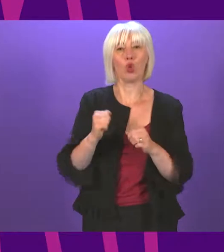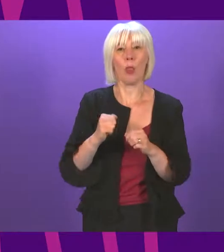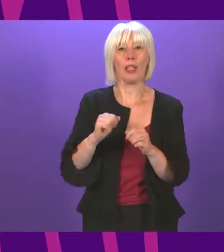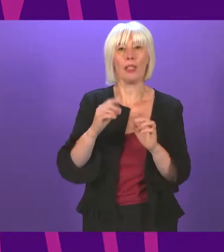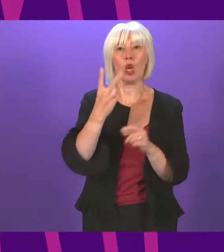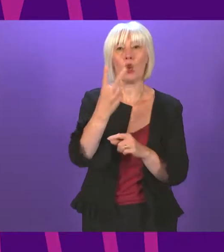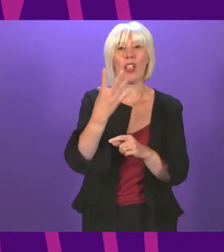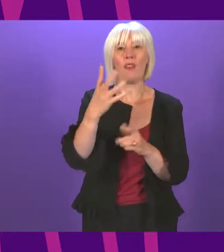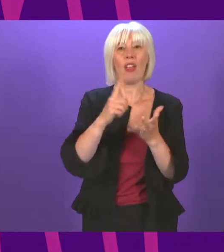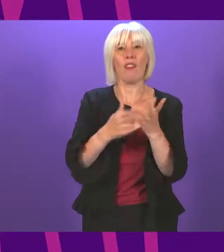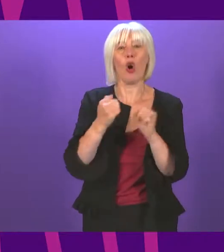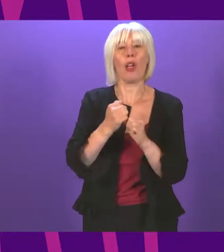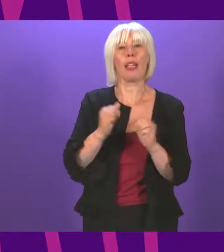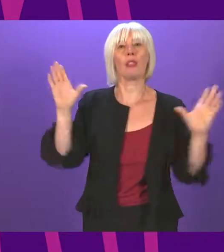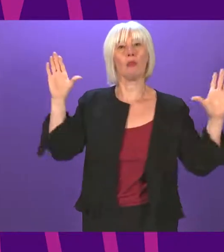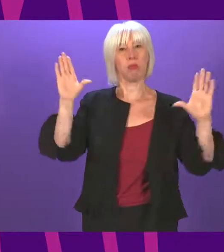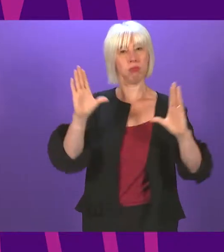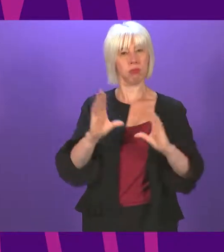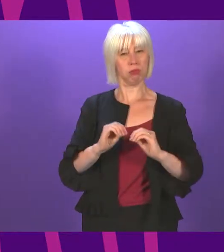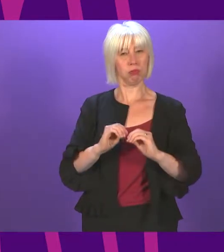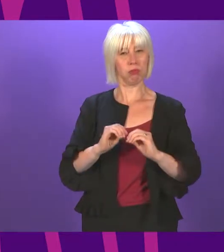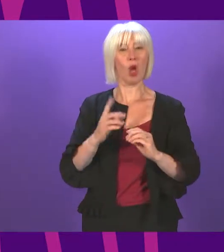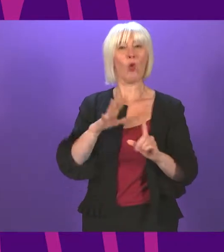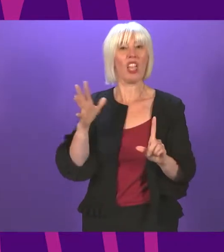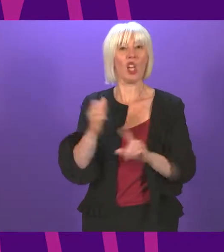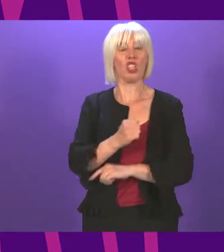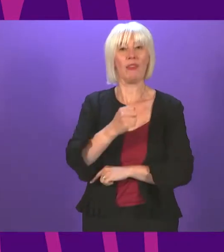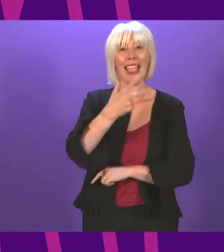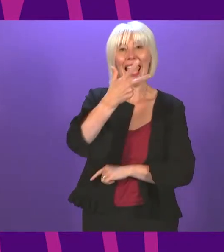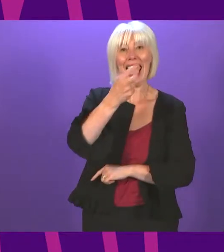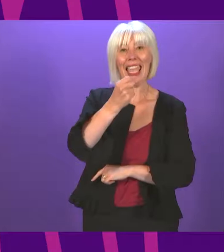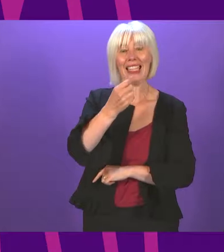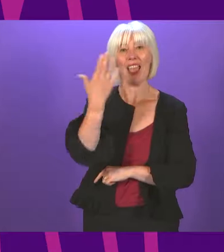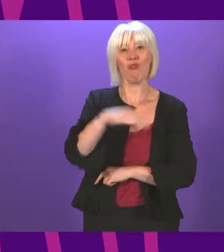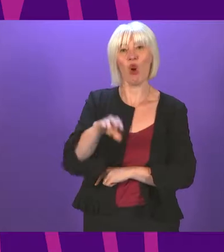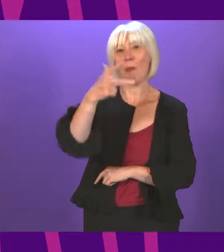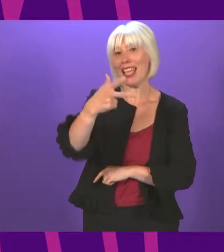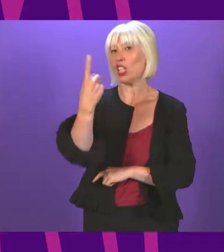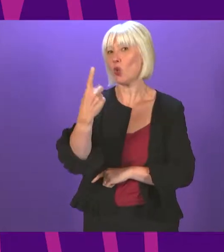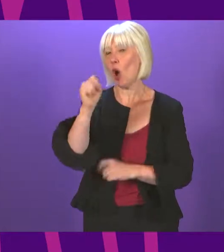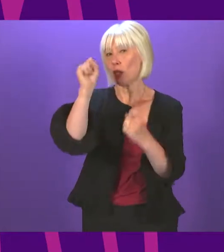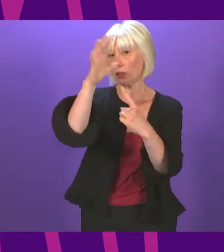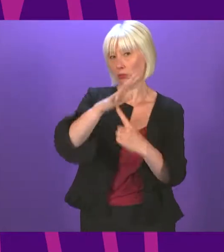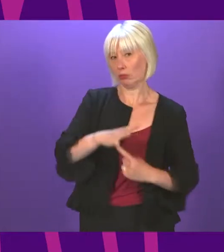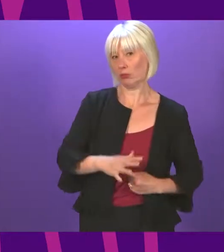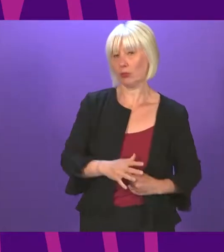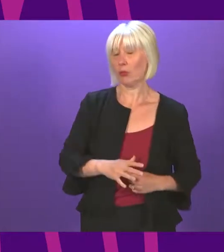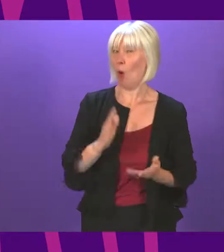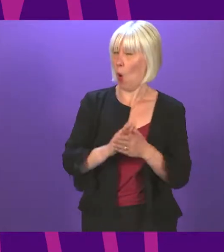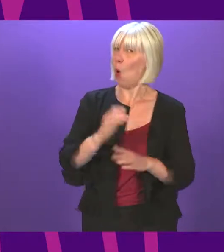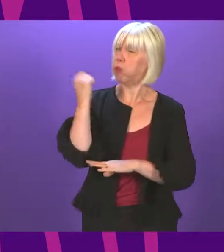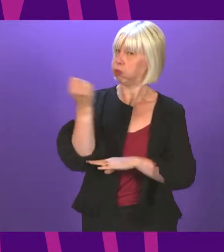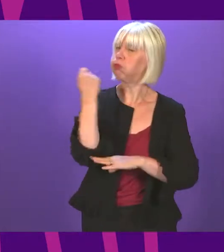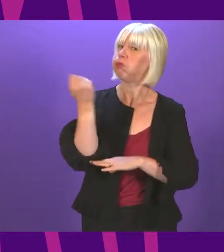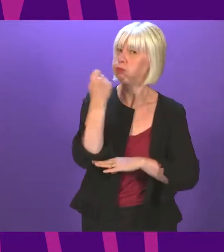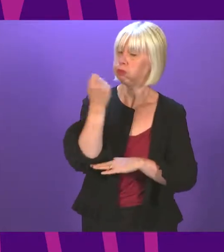August and today I can confirm that the Government delivered 80 of those 81 commitments. This is a significant achievement and one which